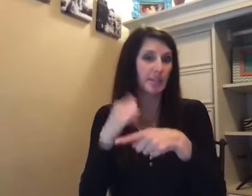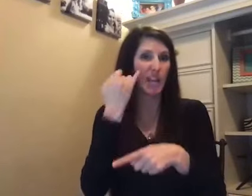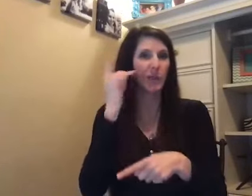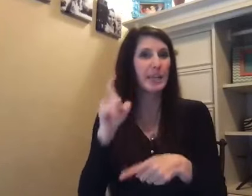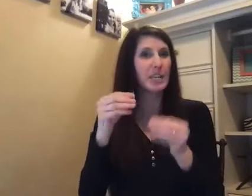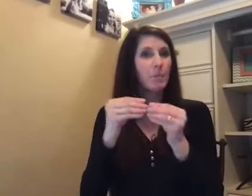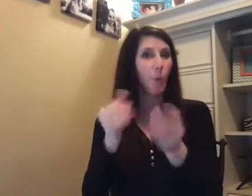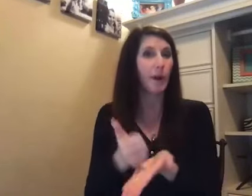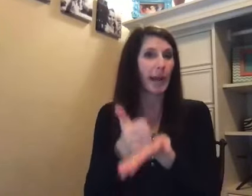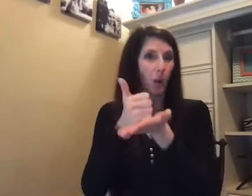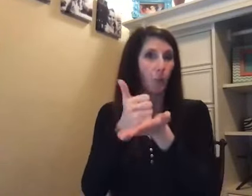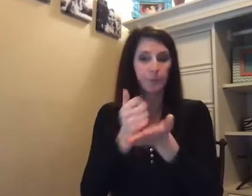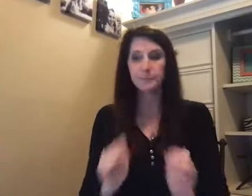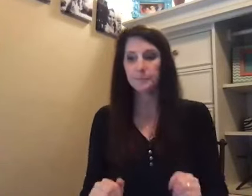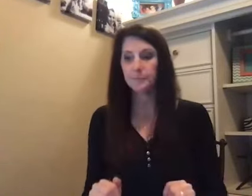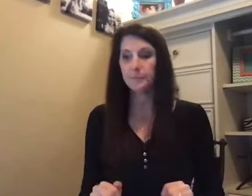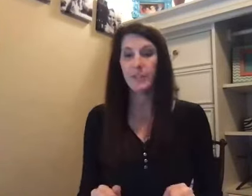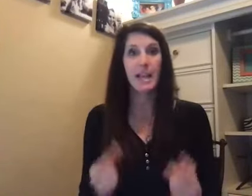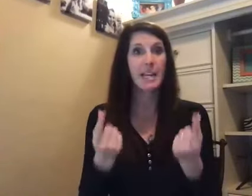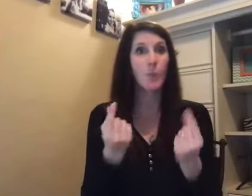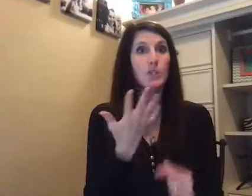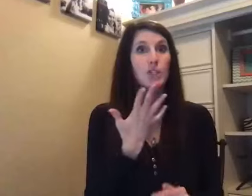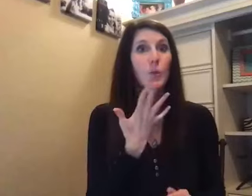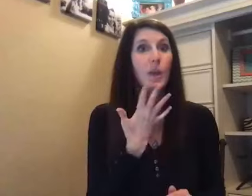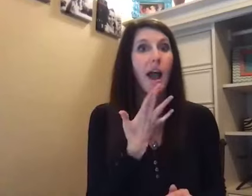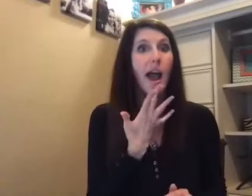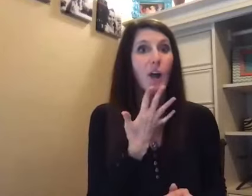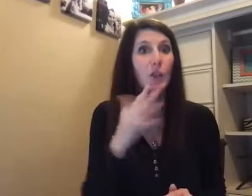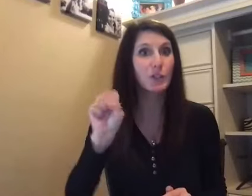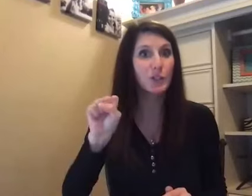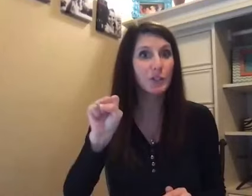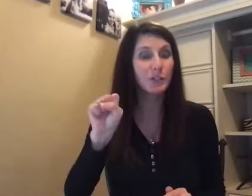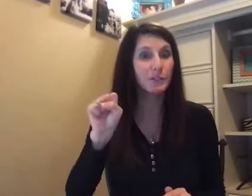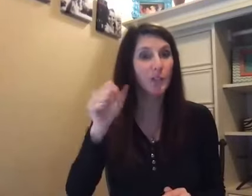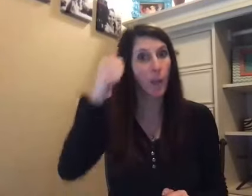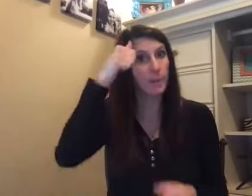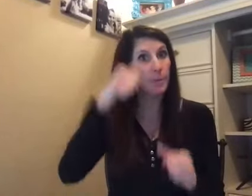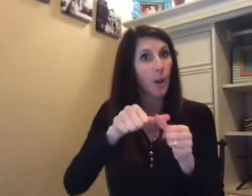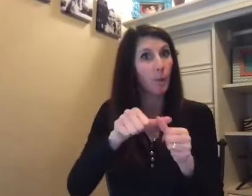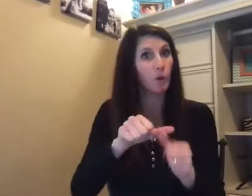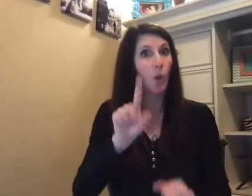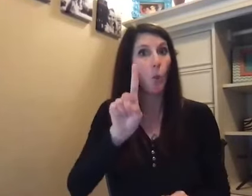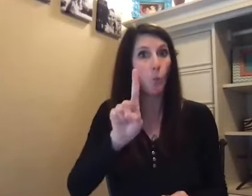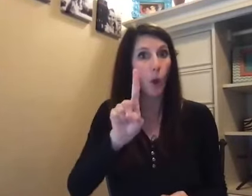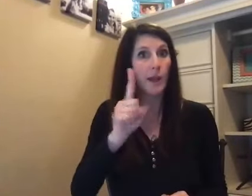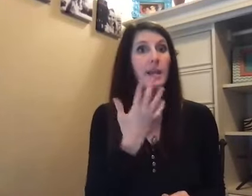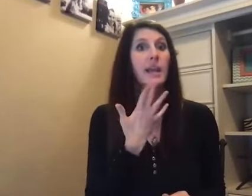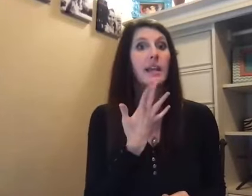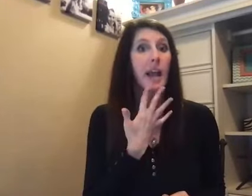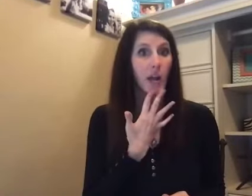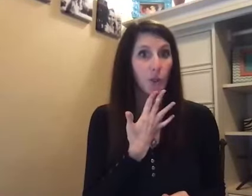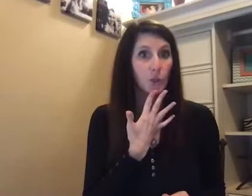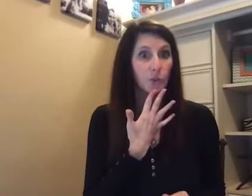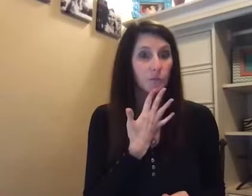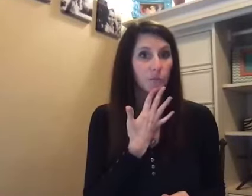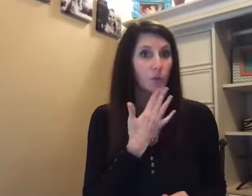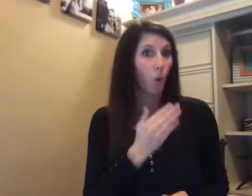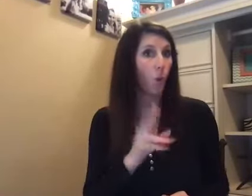If you need more help. Let me do colors. Remember one color or